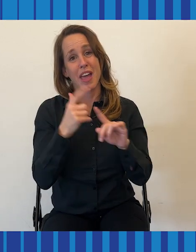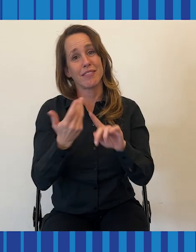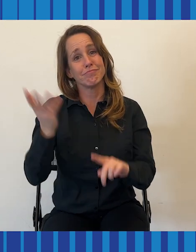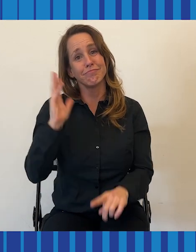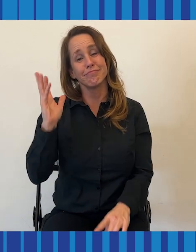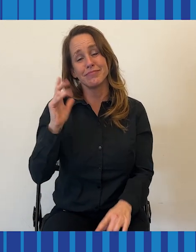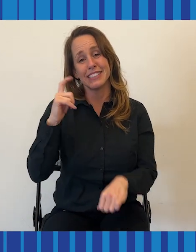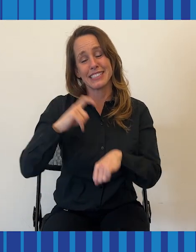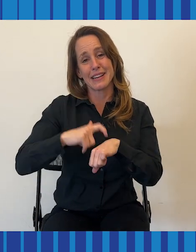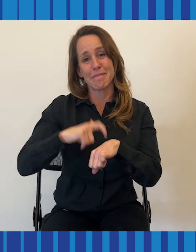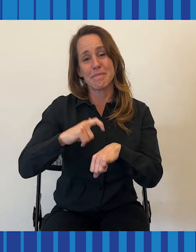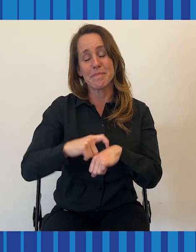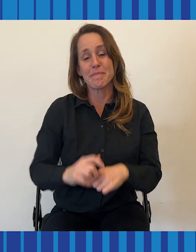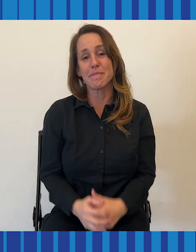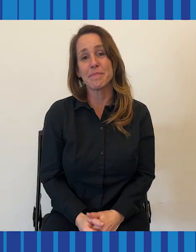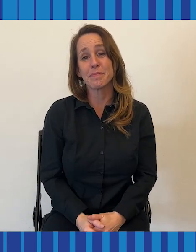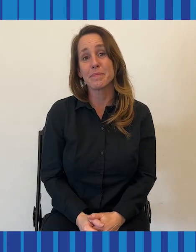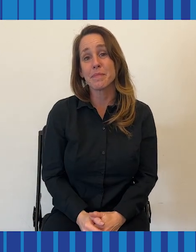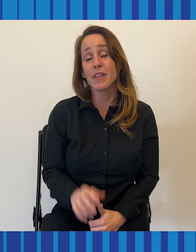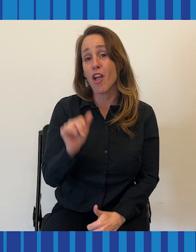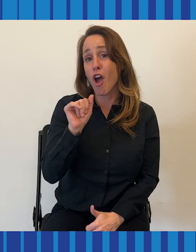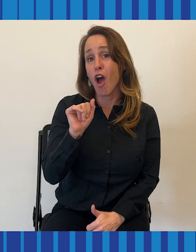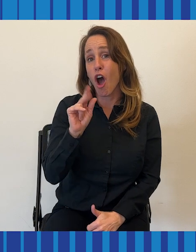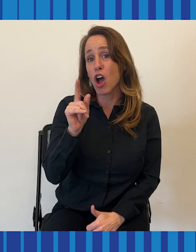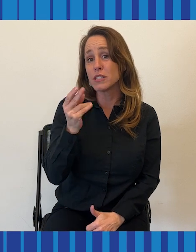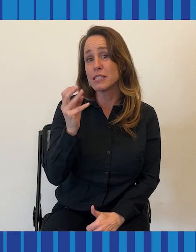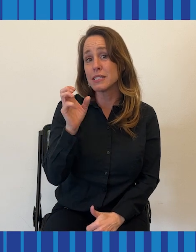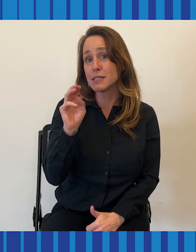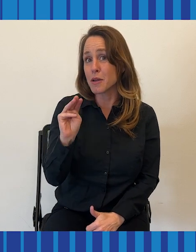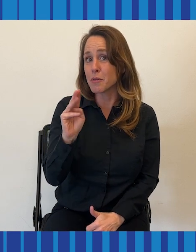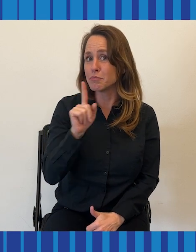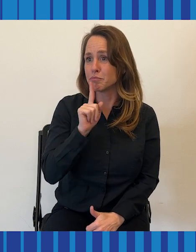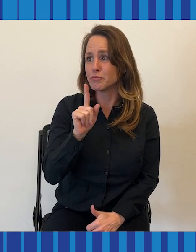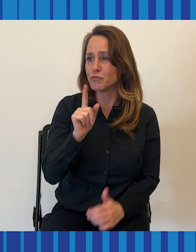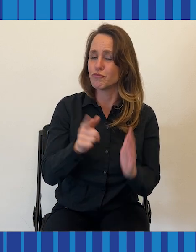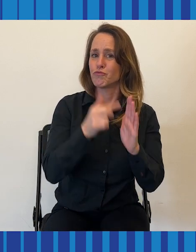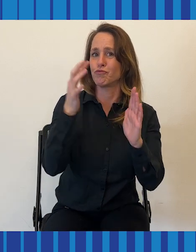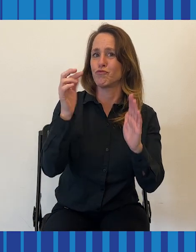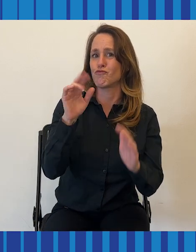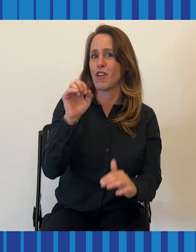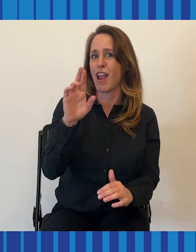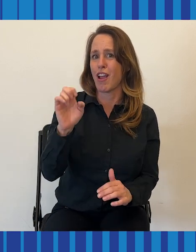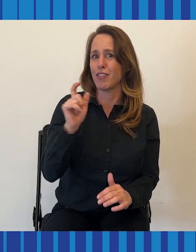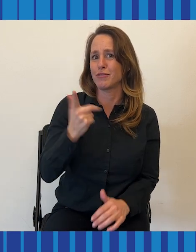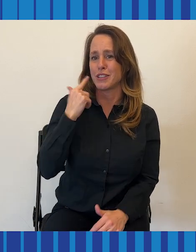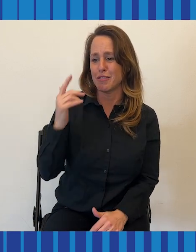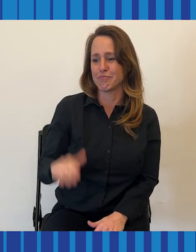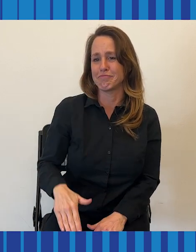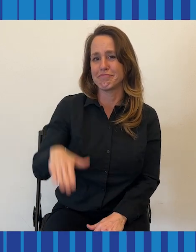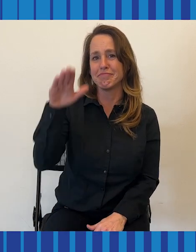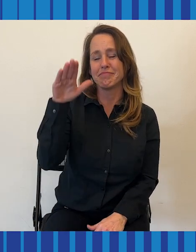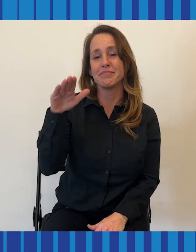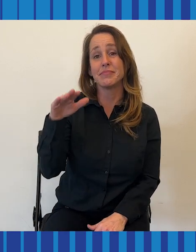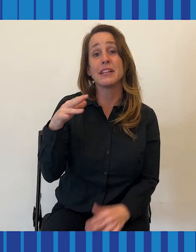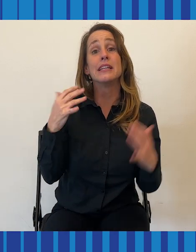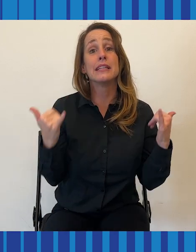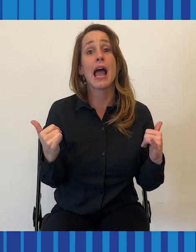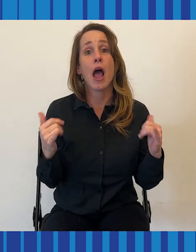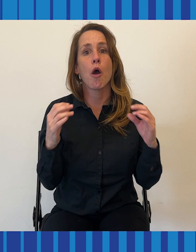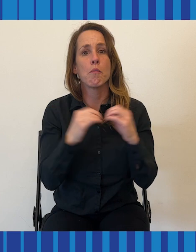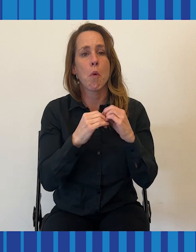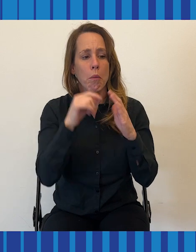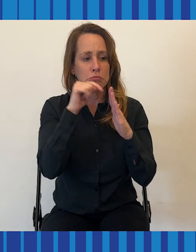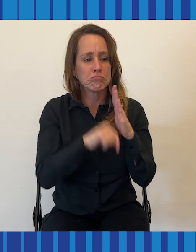you you didn't do that in those days. I mean, autism was very unusual when I was growing up.